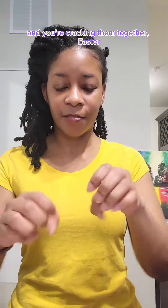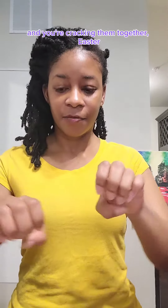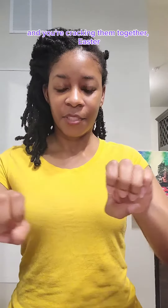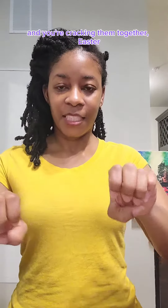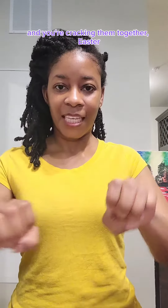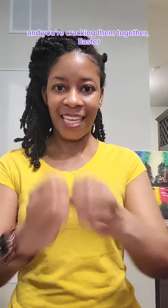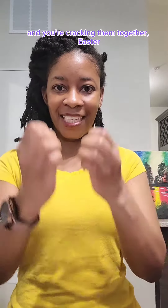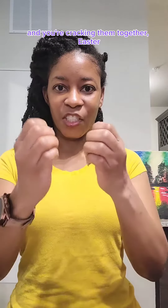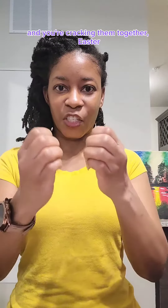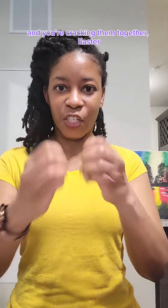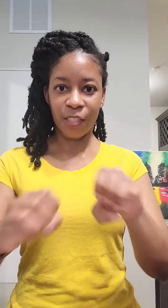Easter.